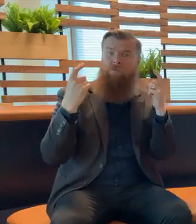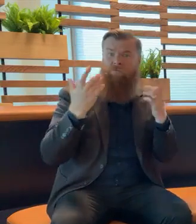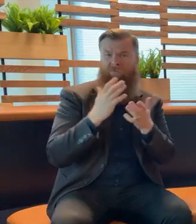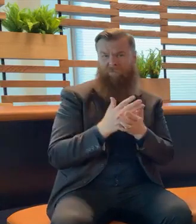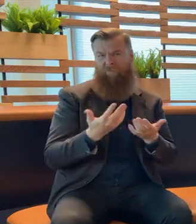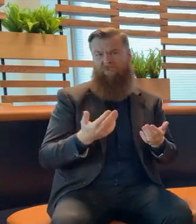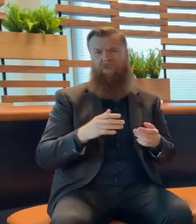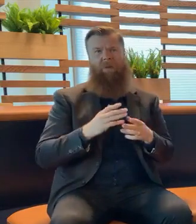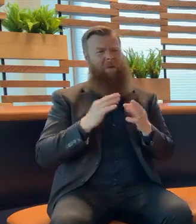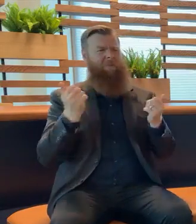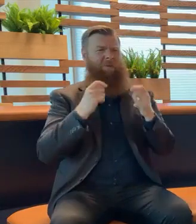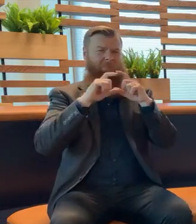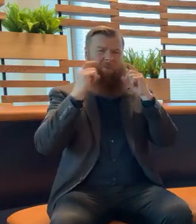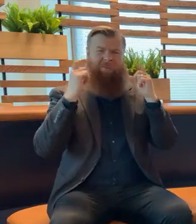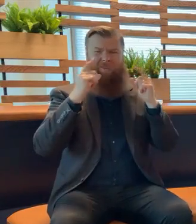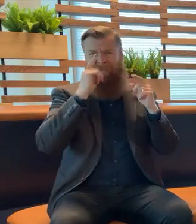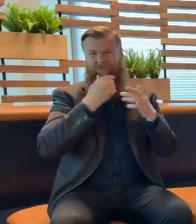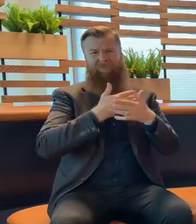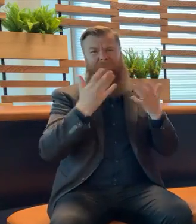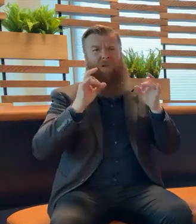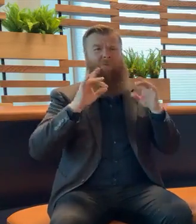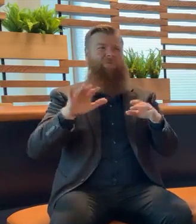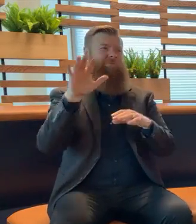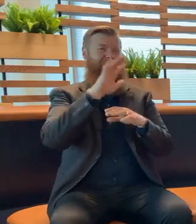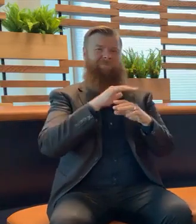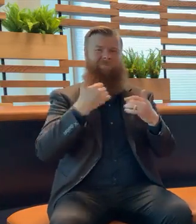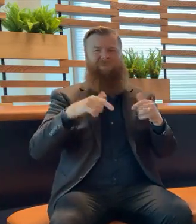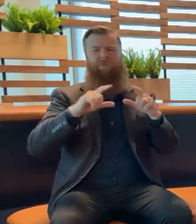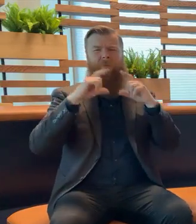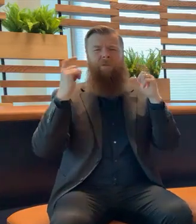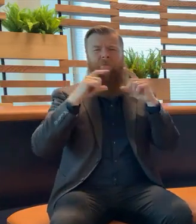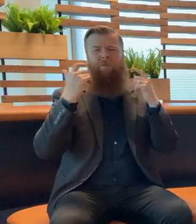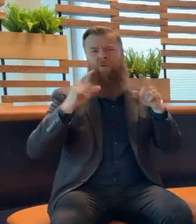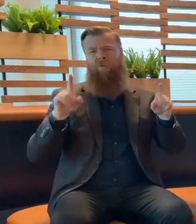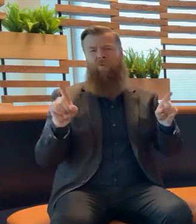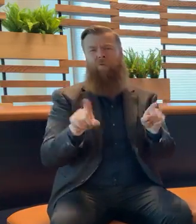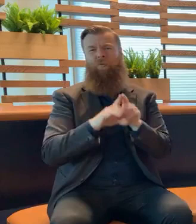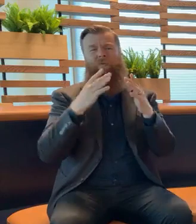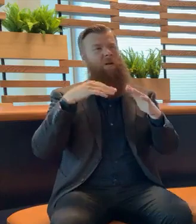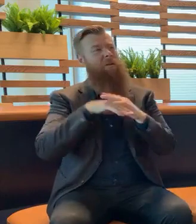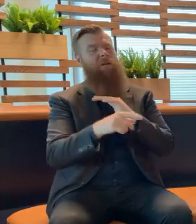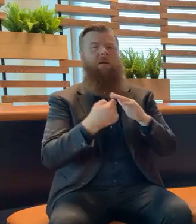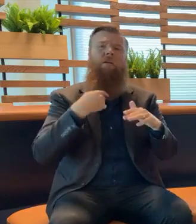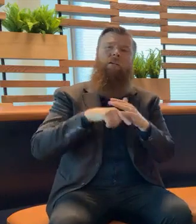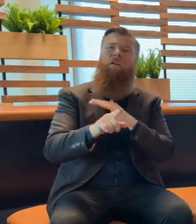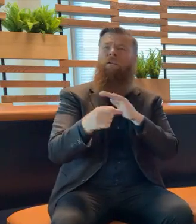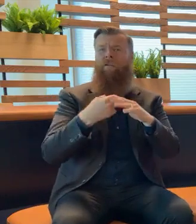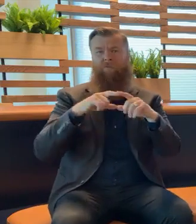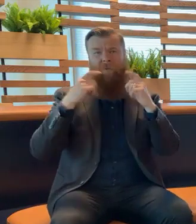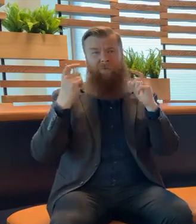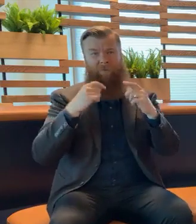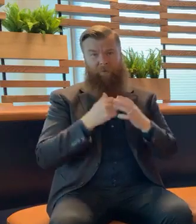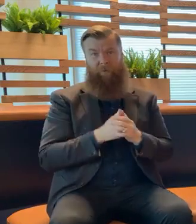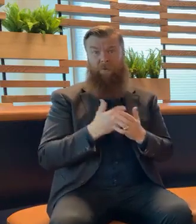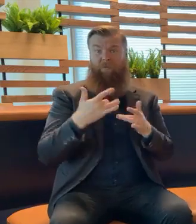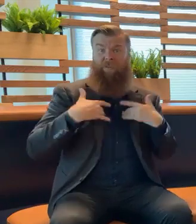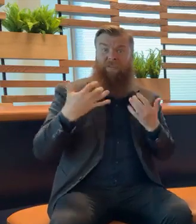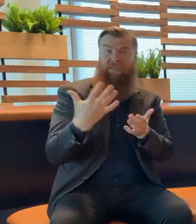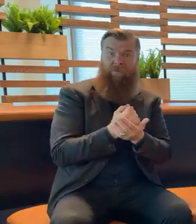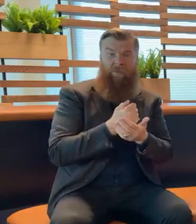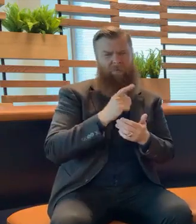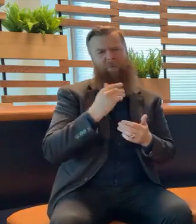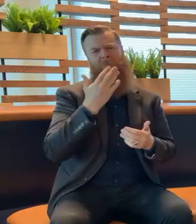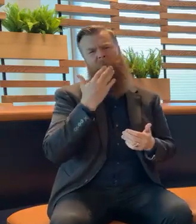We've got used to wearing masks in places in indoor settings. If you feel safer wearing a mask, please do so.